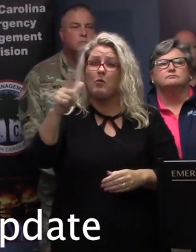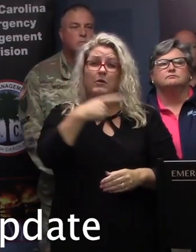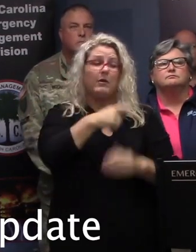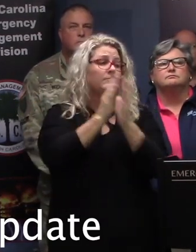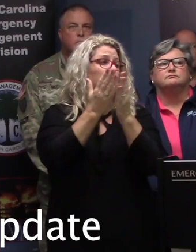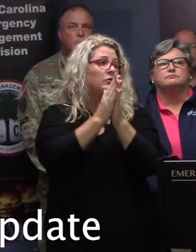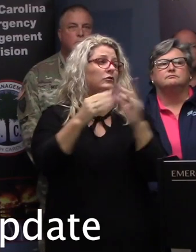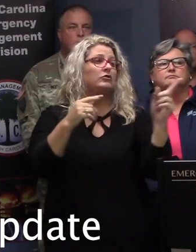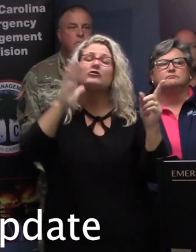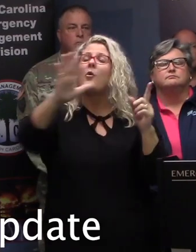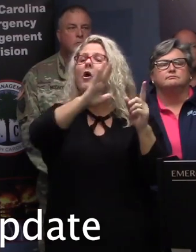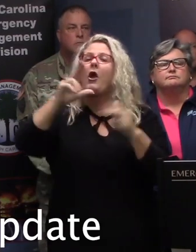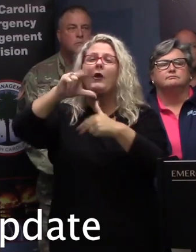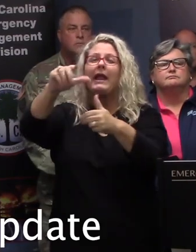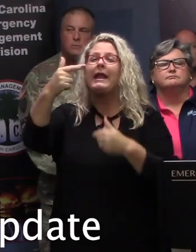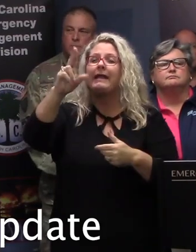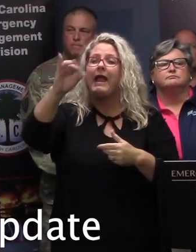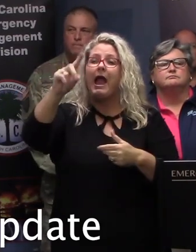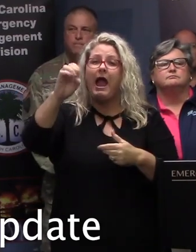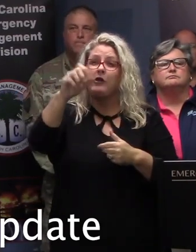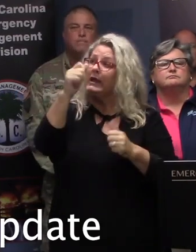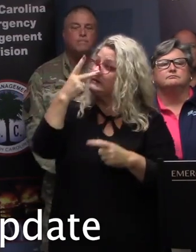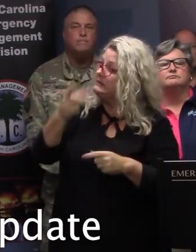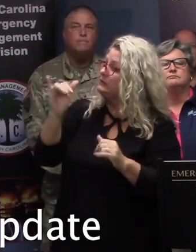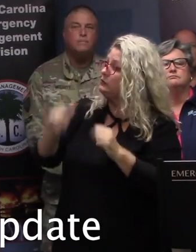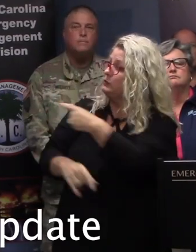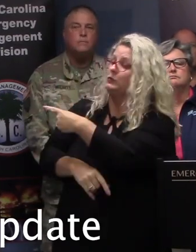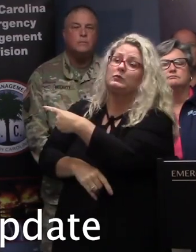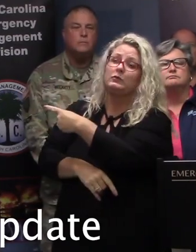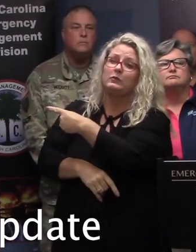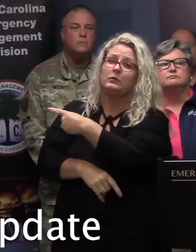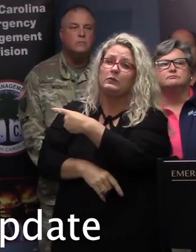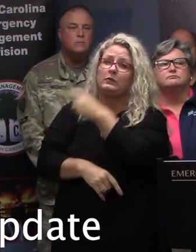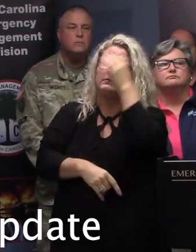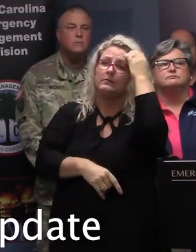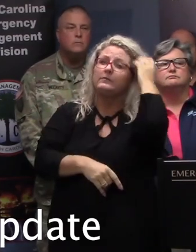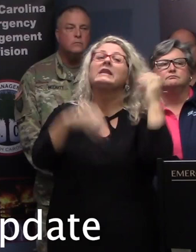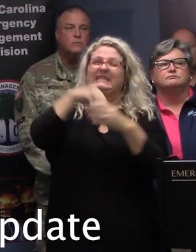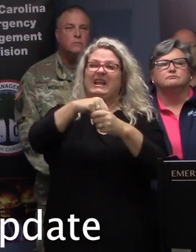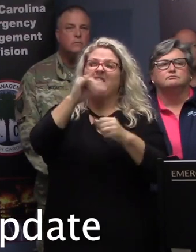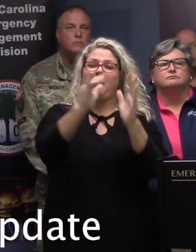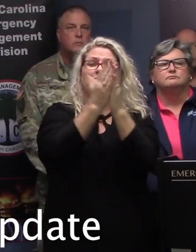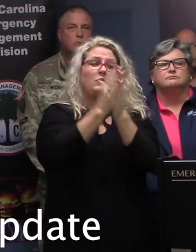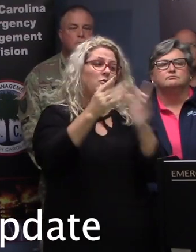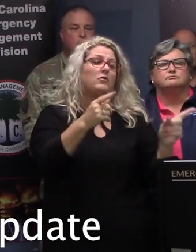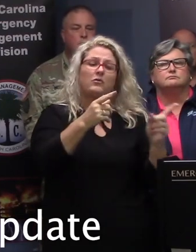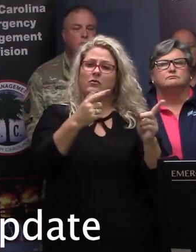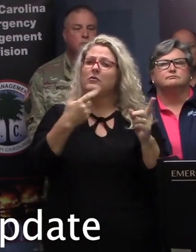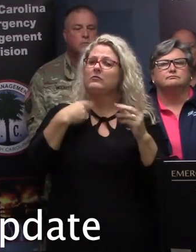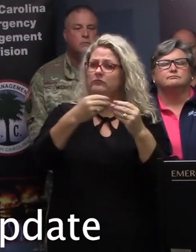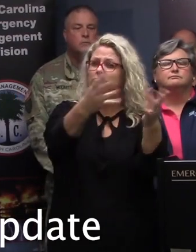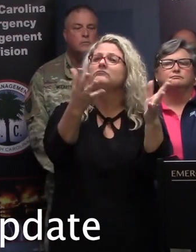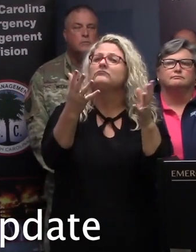hurricane guide, and you can see it on the screen there, but it is in this book, which is distributed widely around